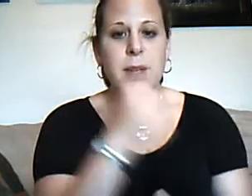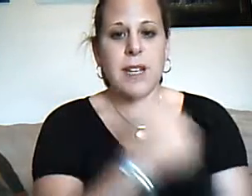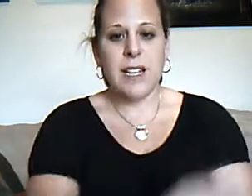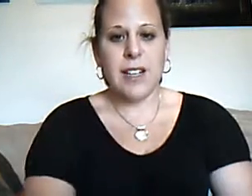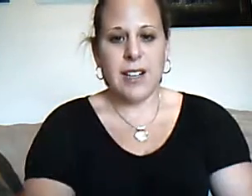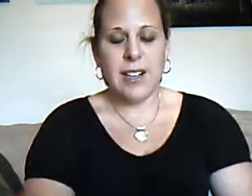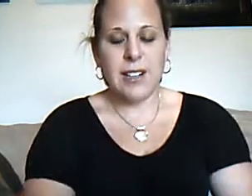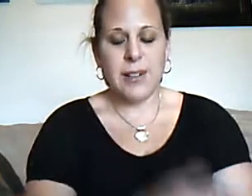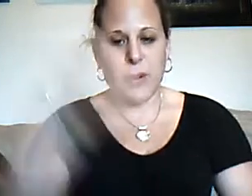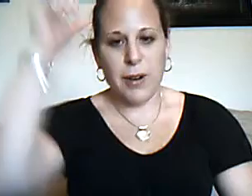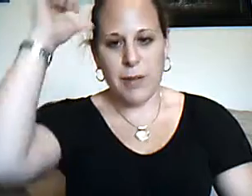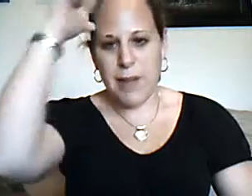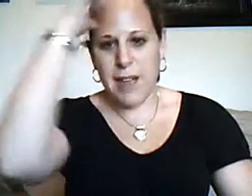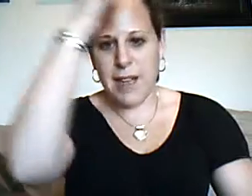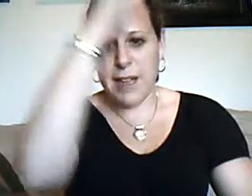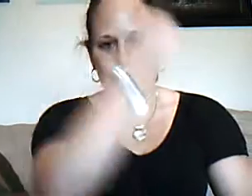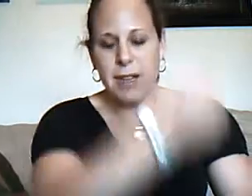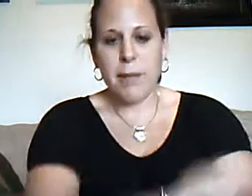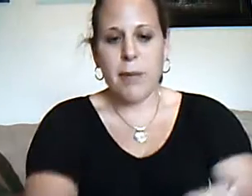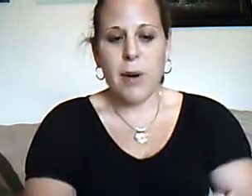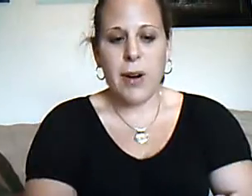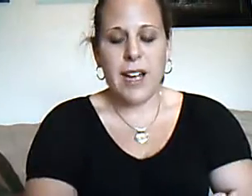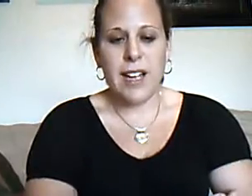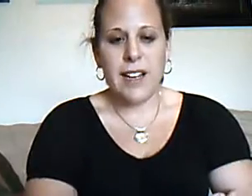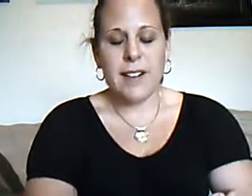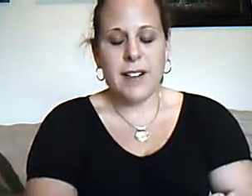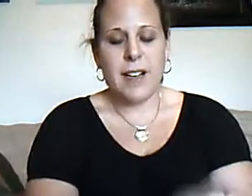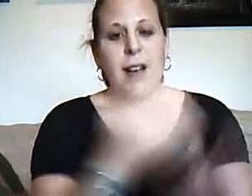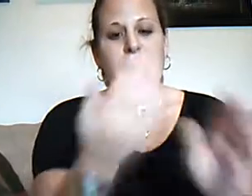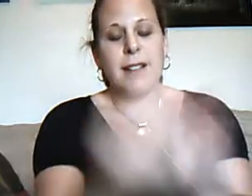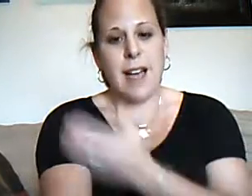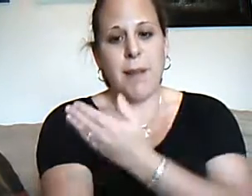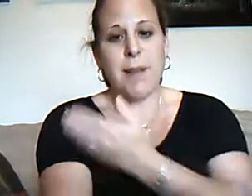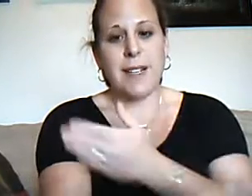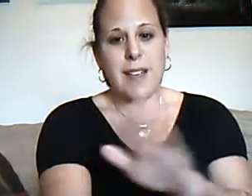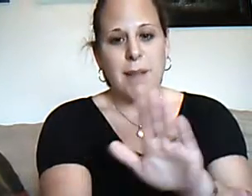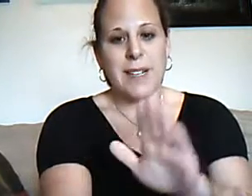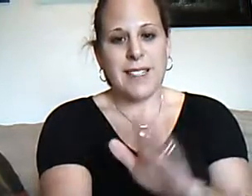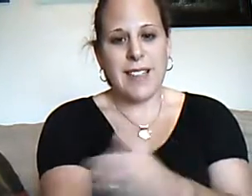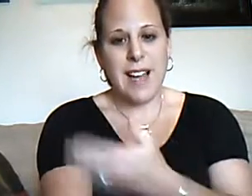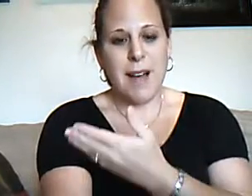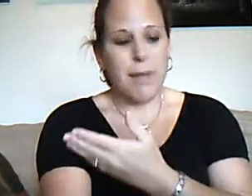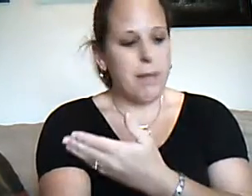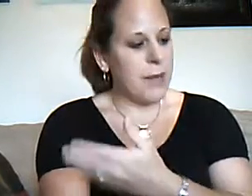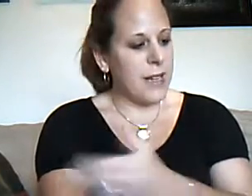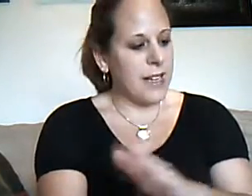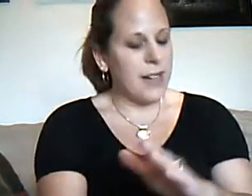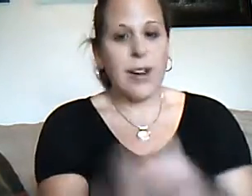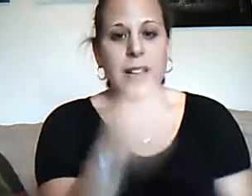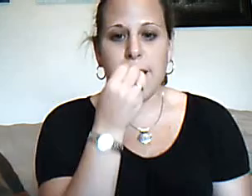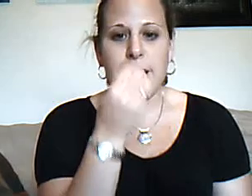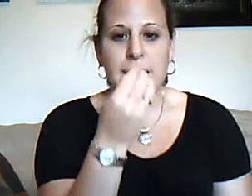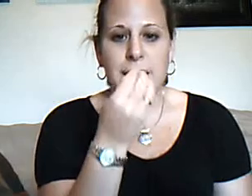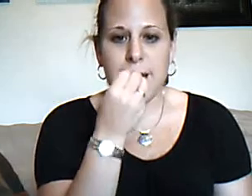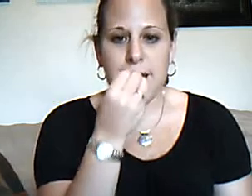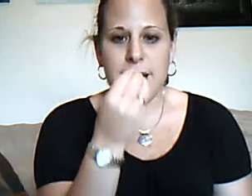girl or baby boy. Tapping, tapping, tapping, or eating, eating,